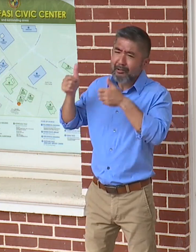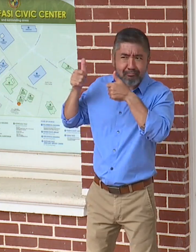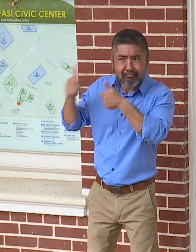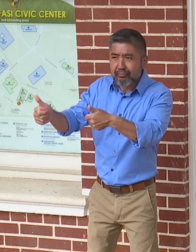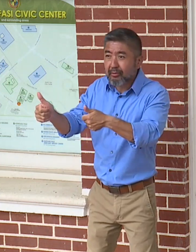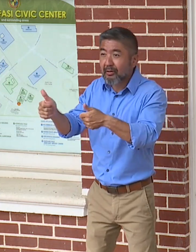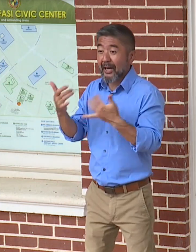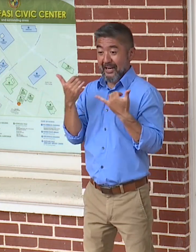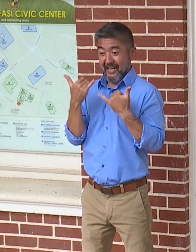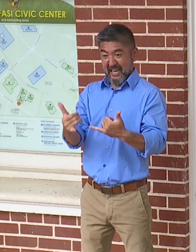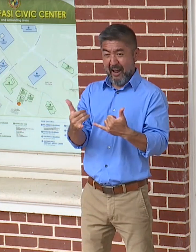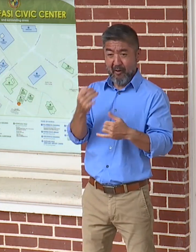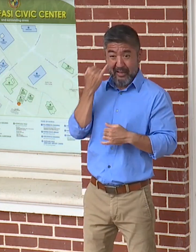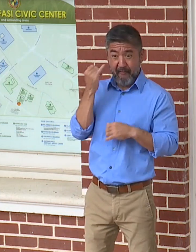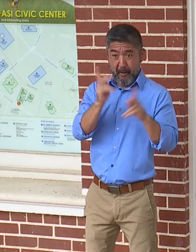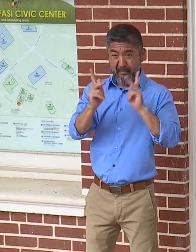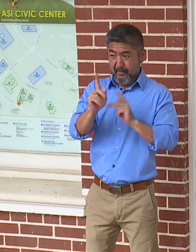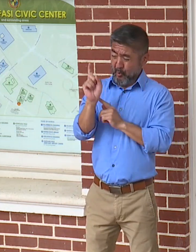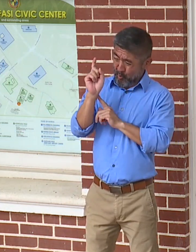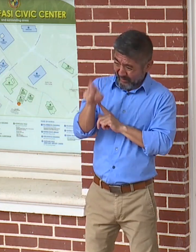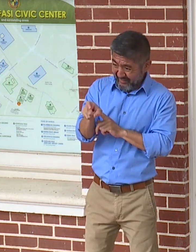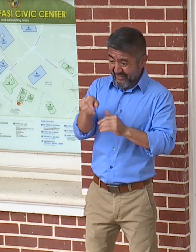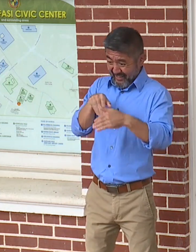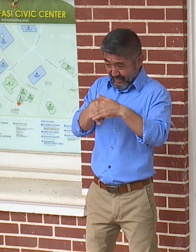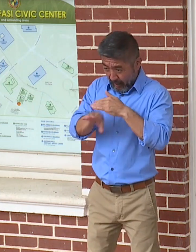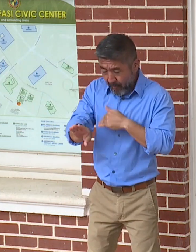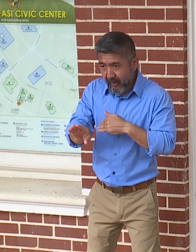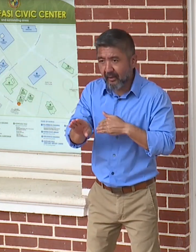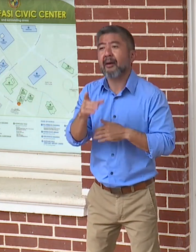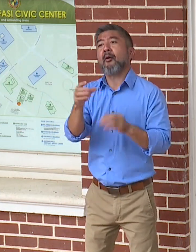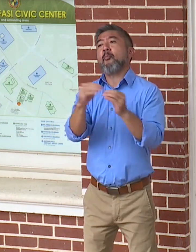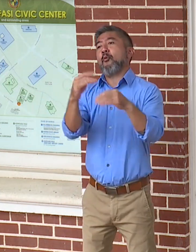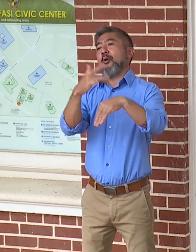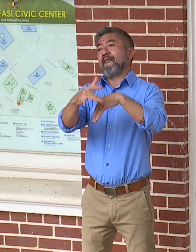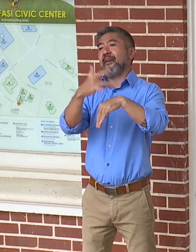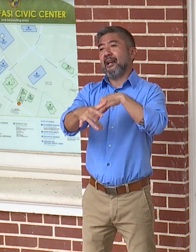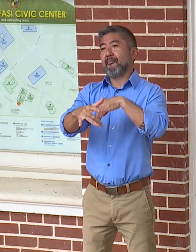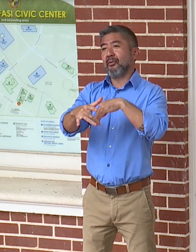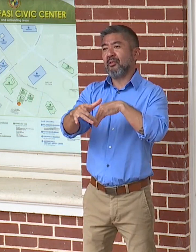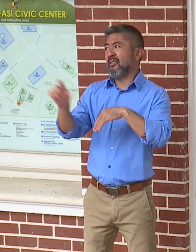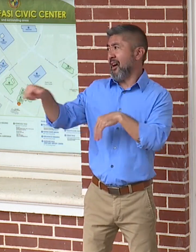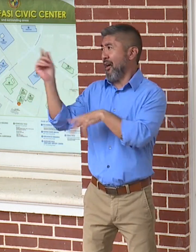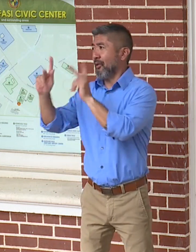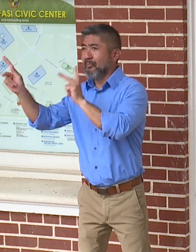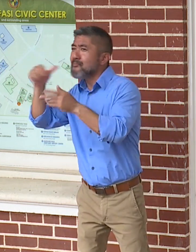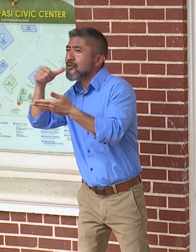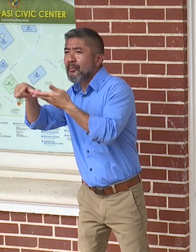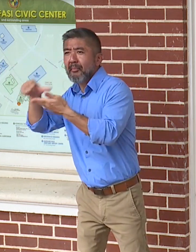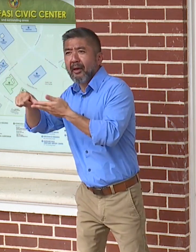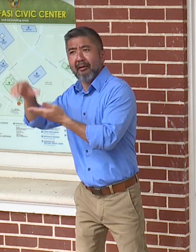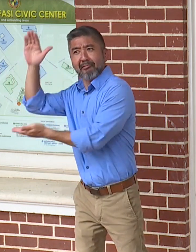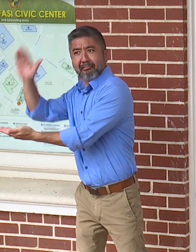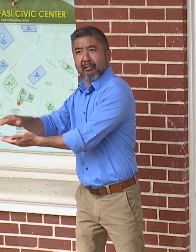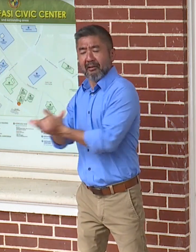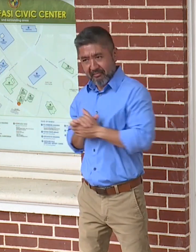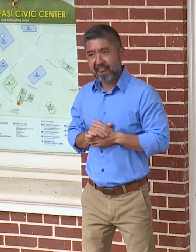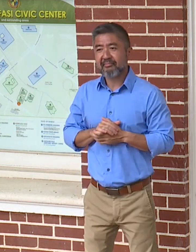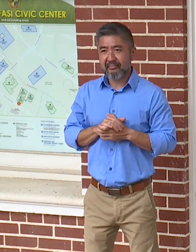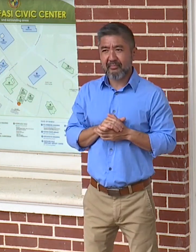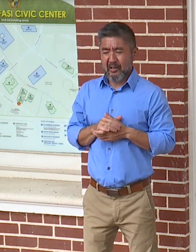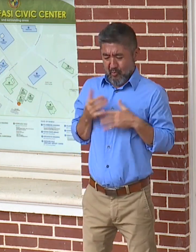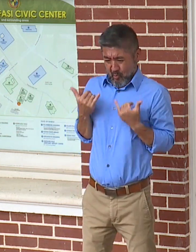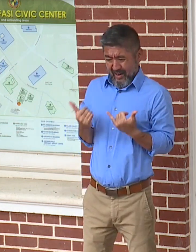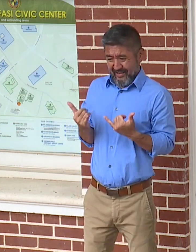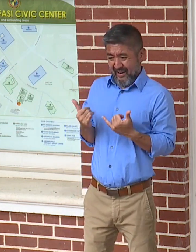for those that require a face-to-face transaction. And I do want to point out that right now we're suffering from a 20 to